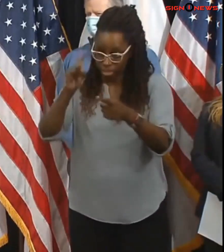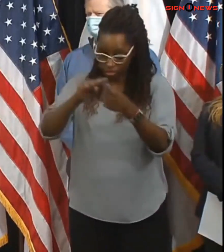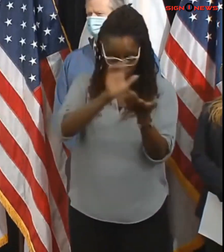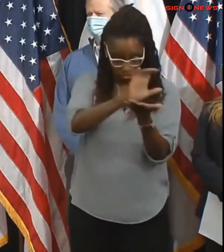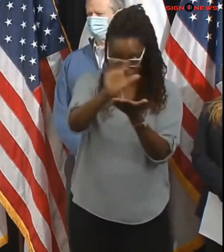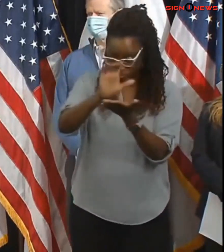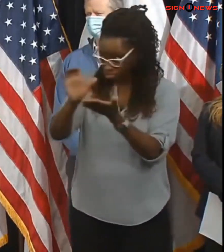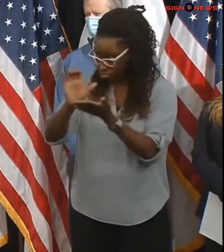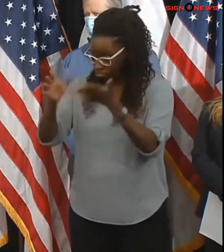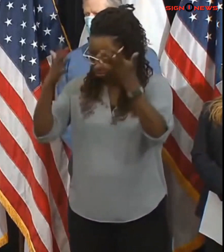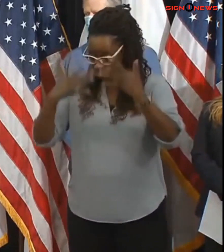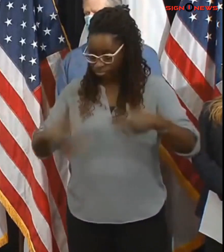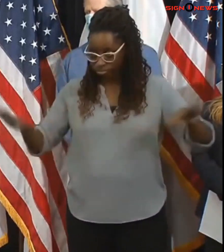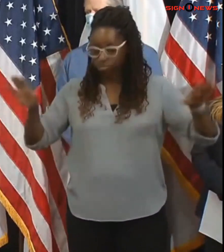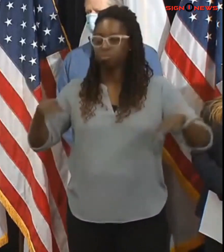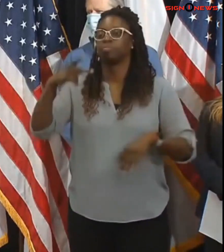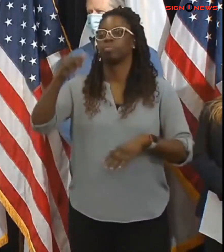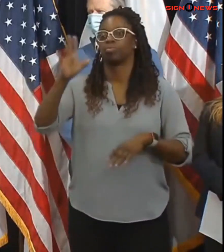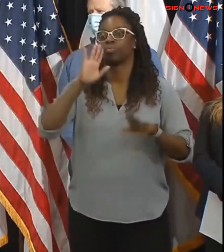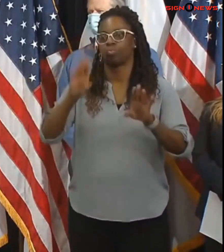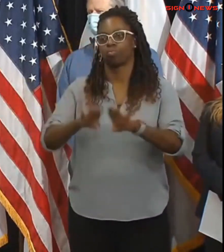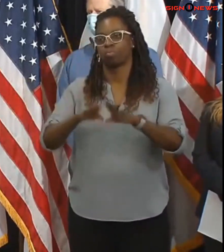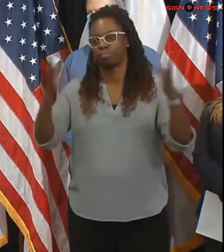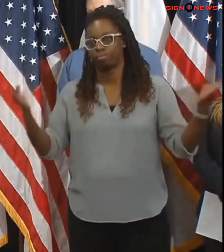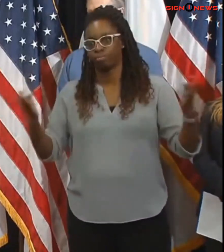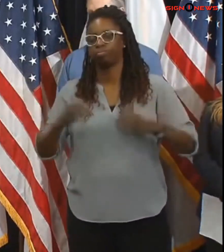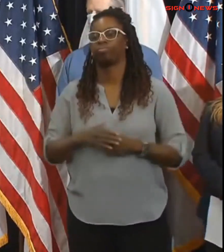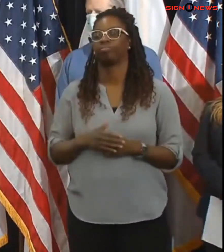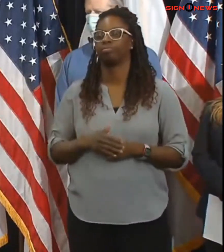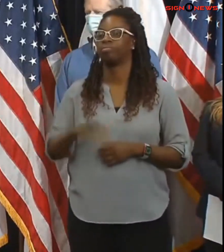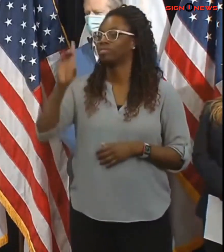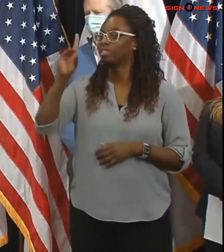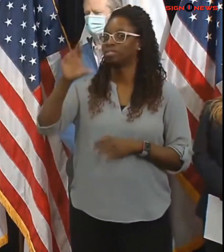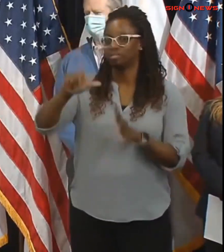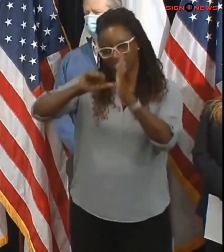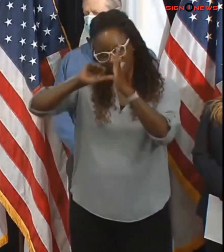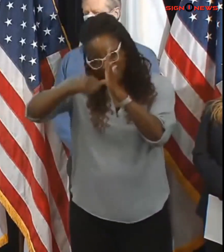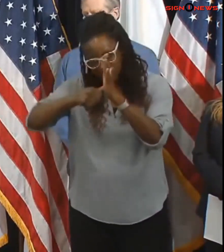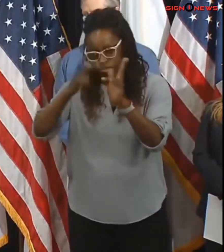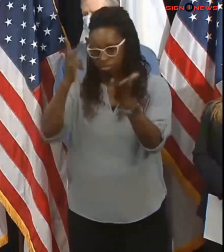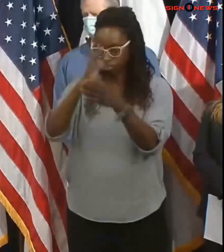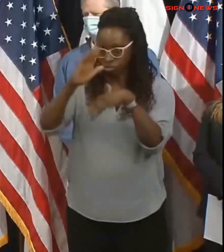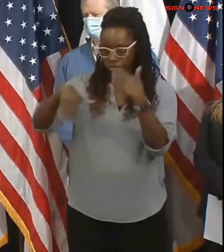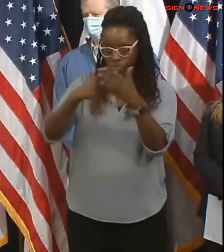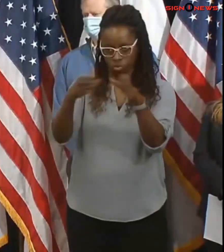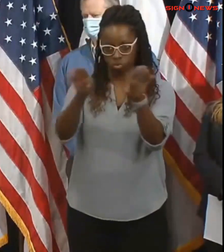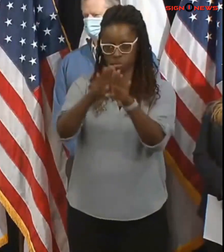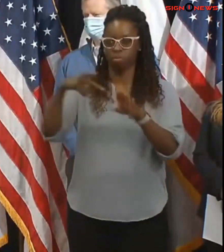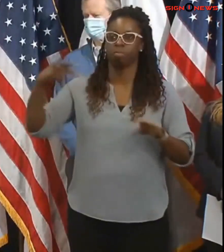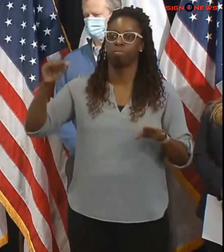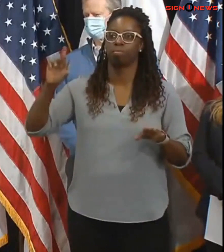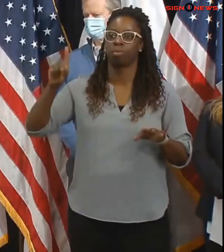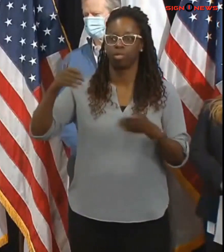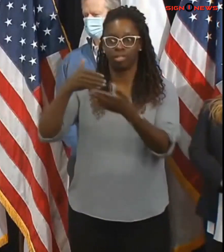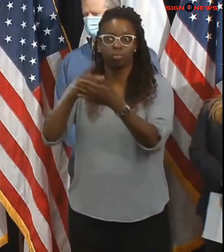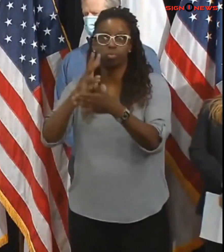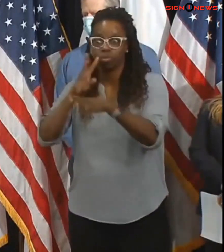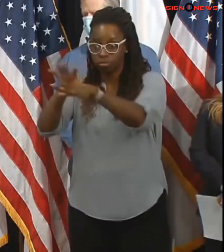dcr will be closing all of its coastal parking lots and beginning tonight at the end of normal operations dcr will also be closing agency